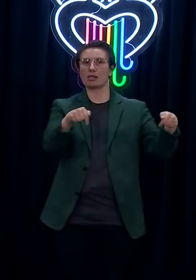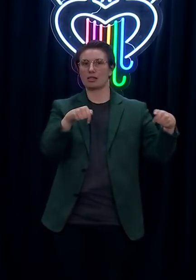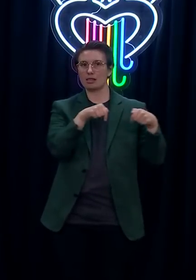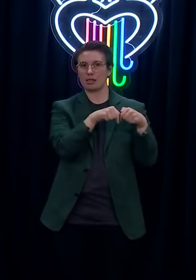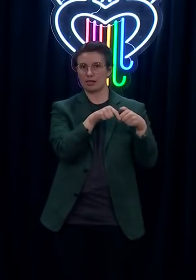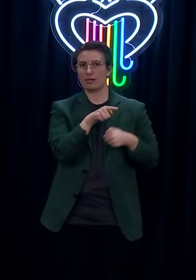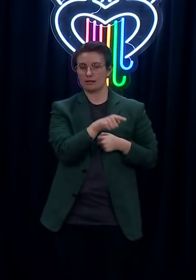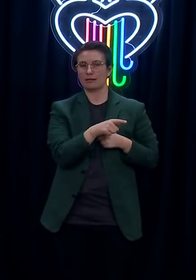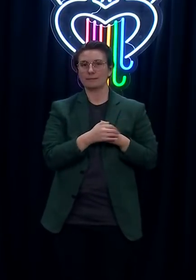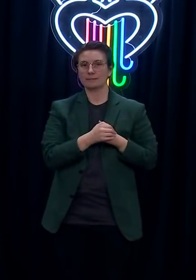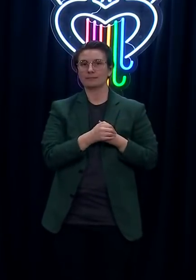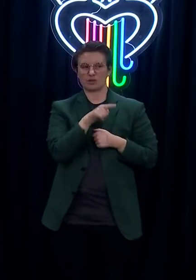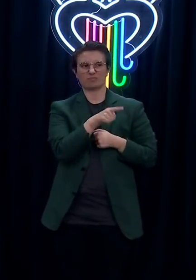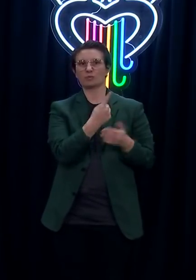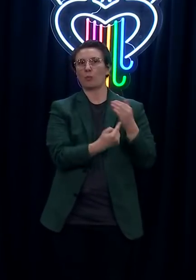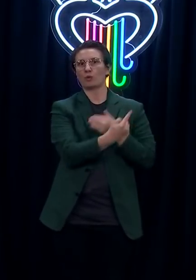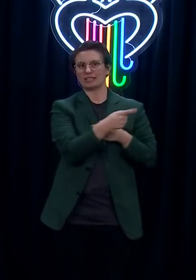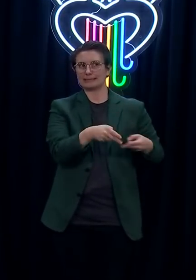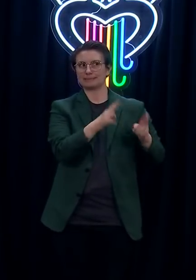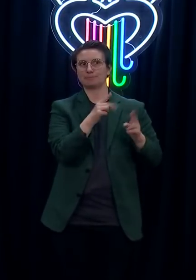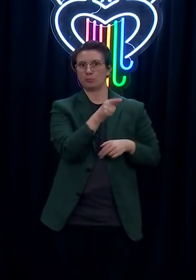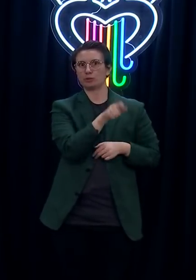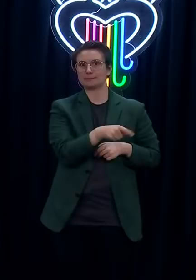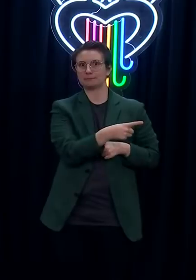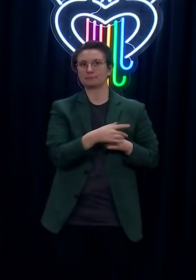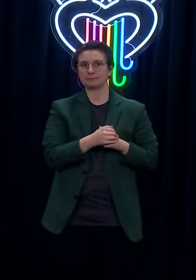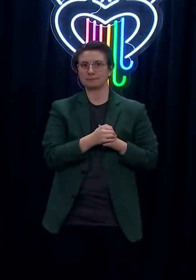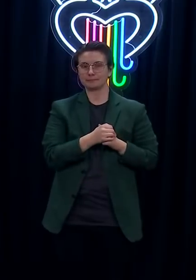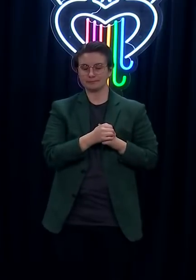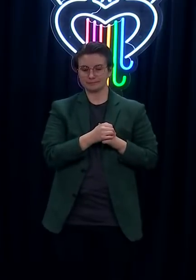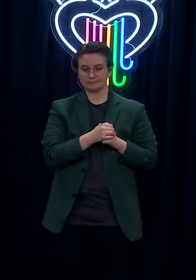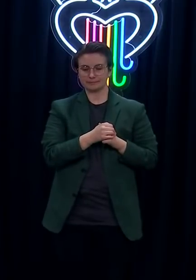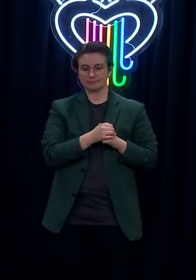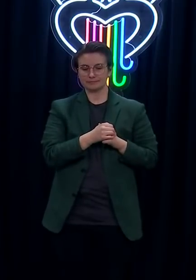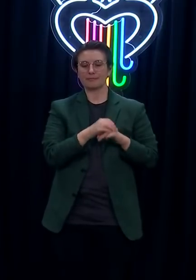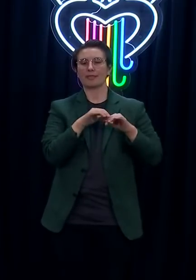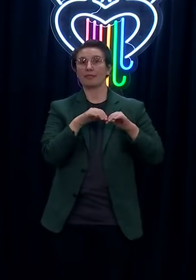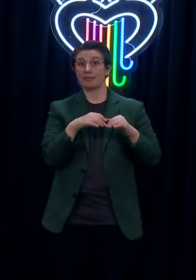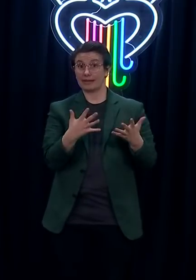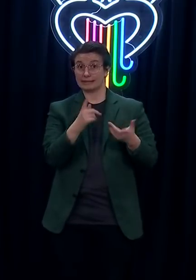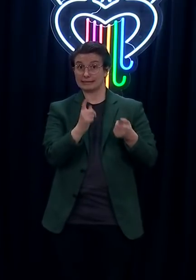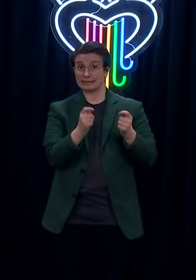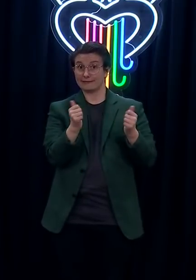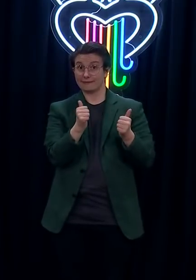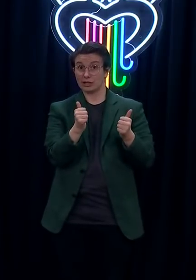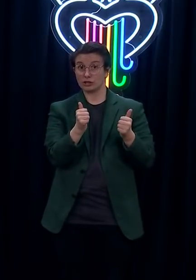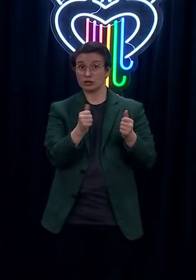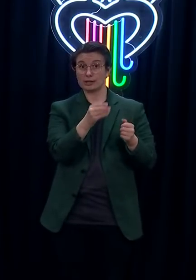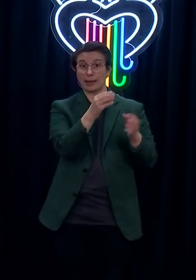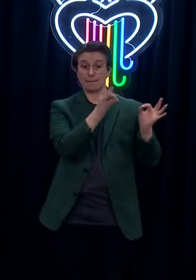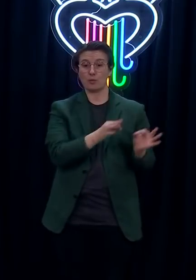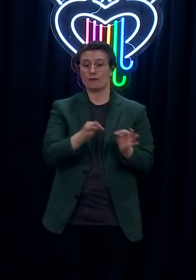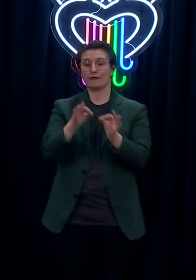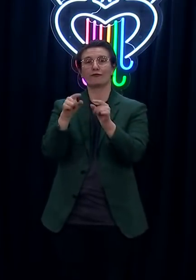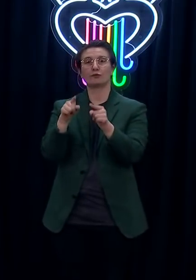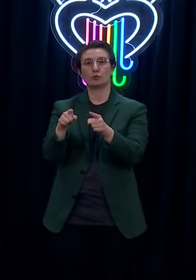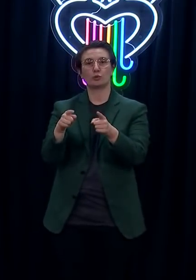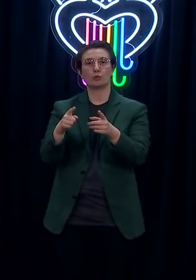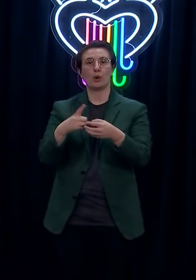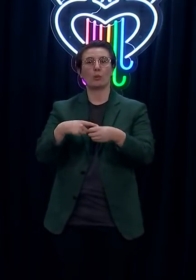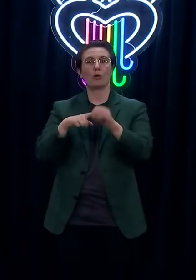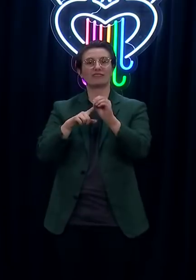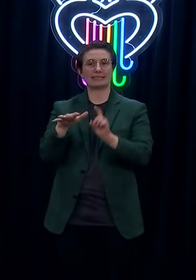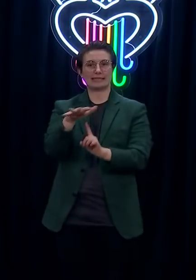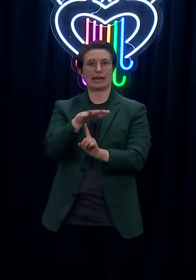Once they tested positive, they moved to a dedicated quarantine area and are being cared for by fully vaccinated staff wearing PPE, including masks, gloves, gowns and eye